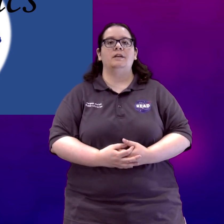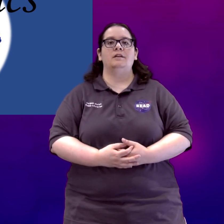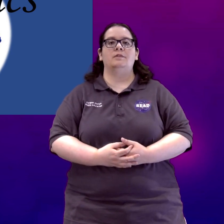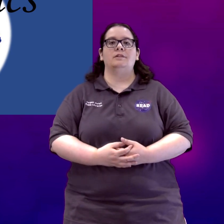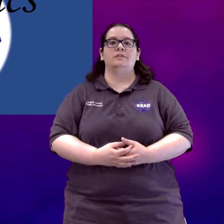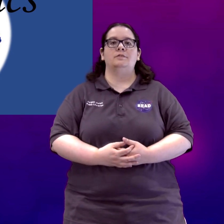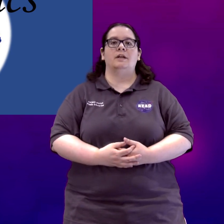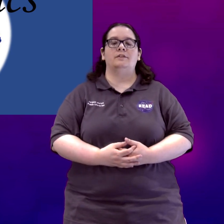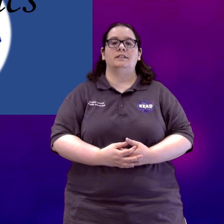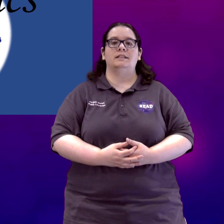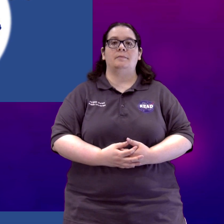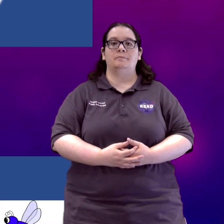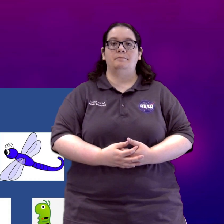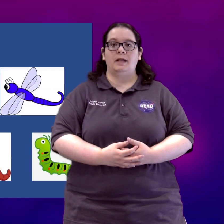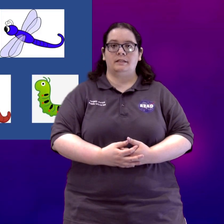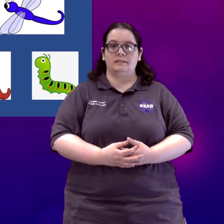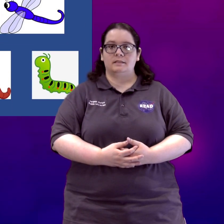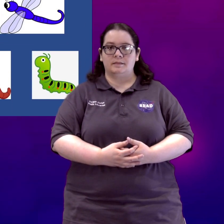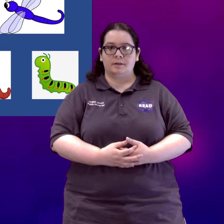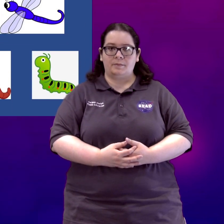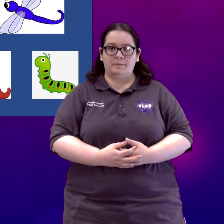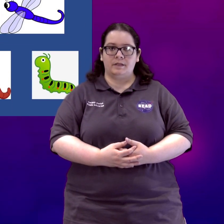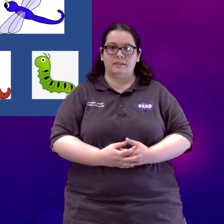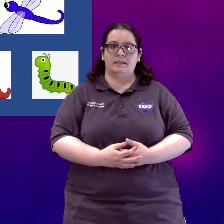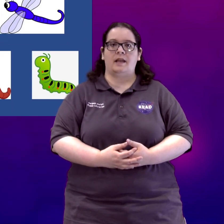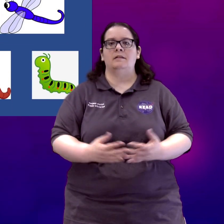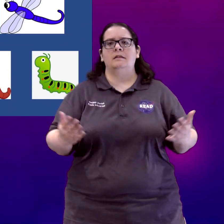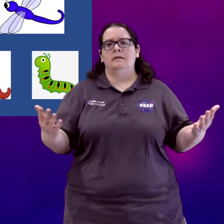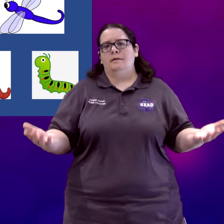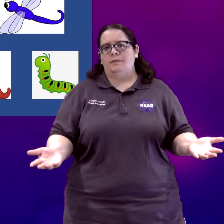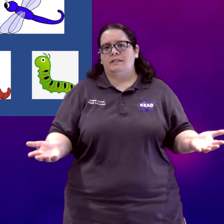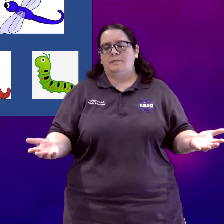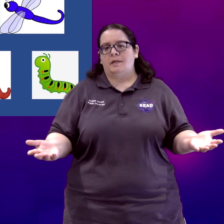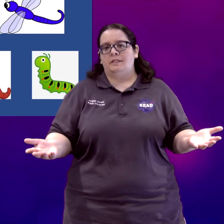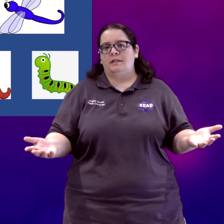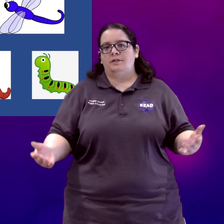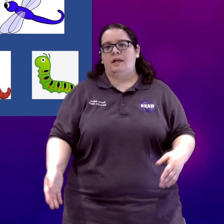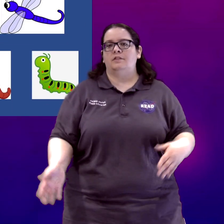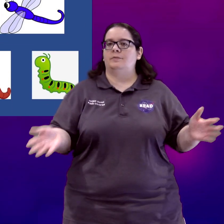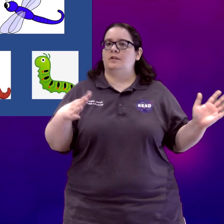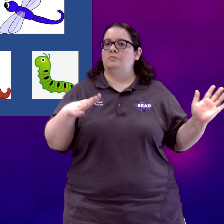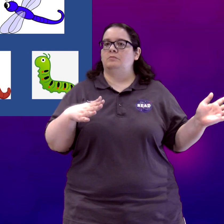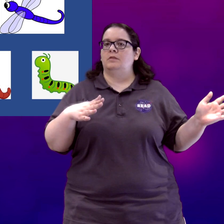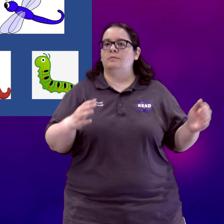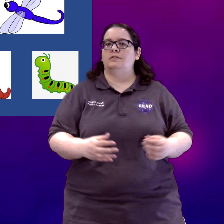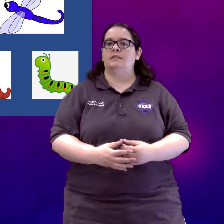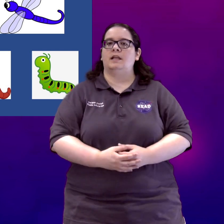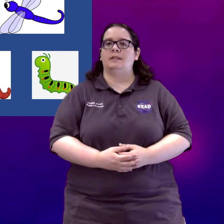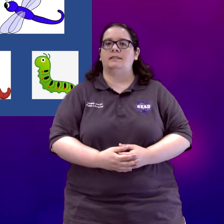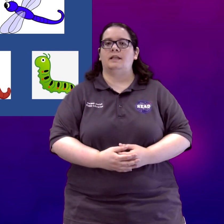are going to cover some bugs, some common bugs that might sometimes get in your house but most of the time they stay